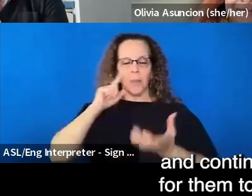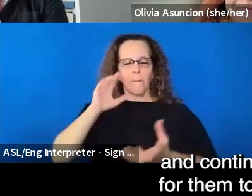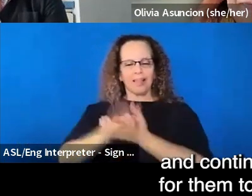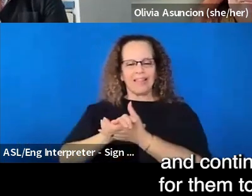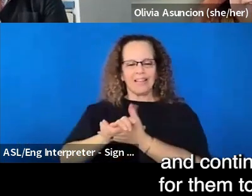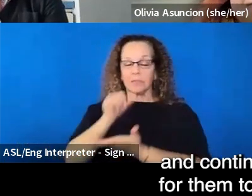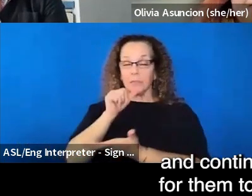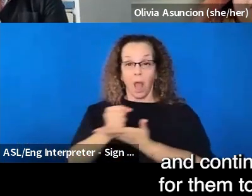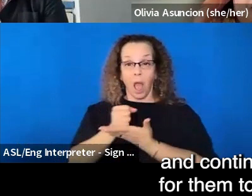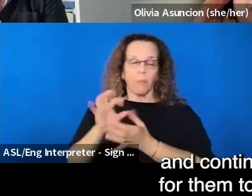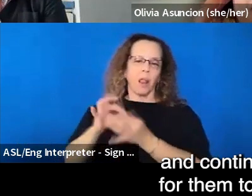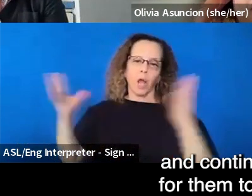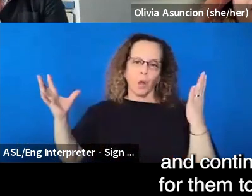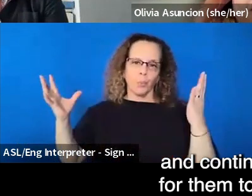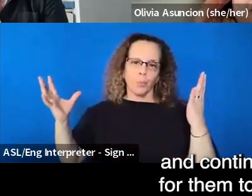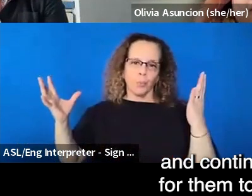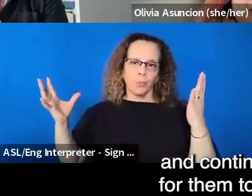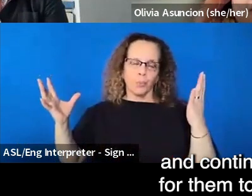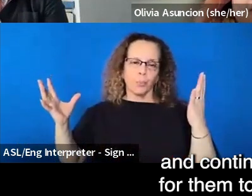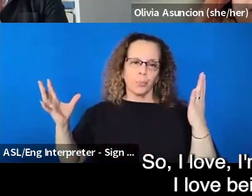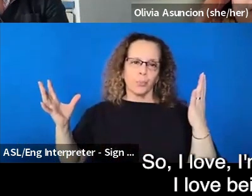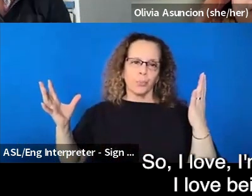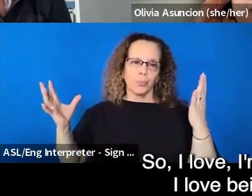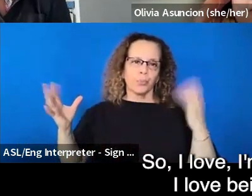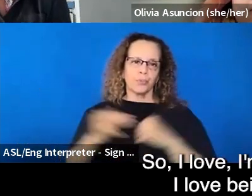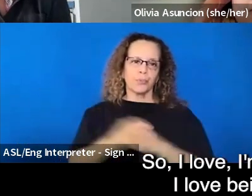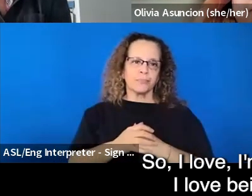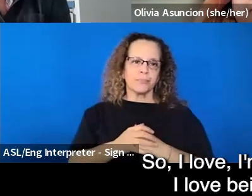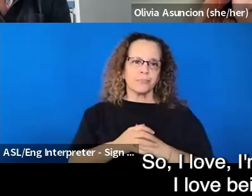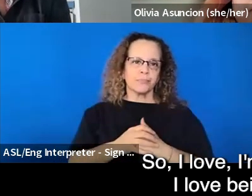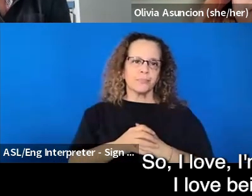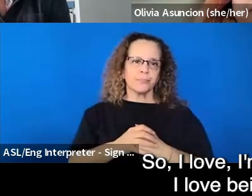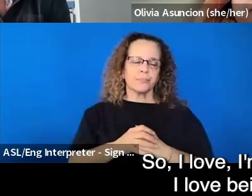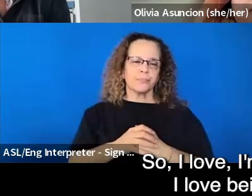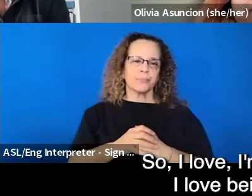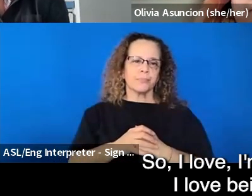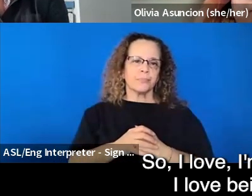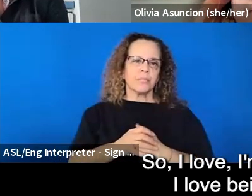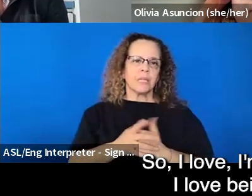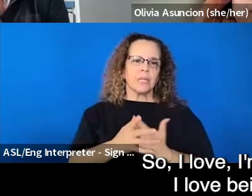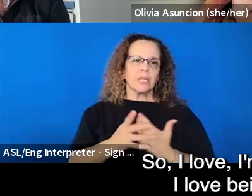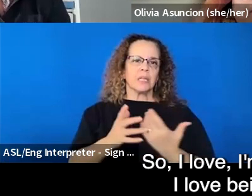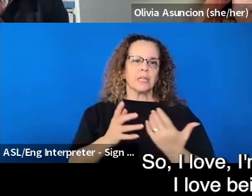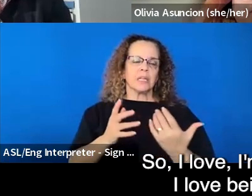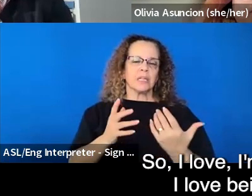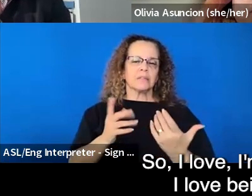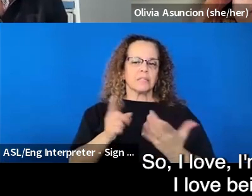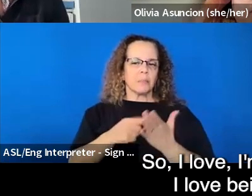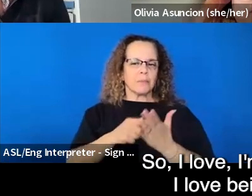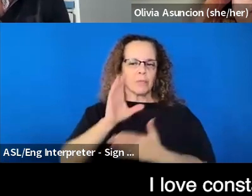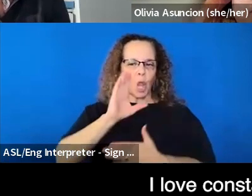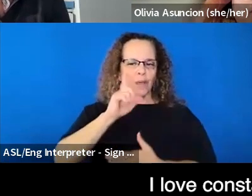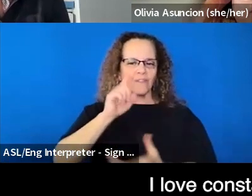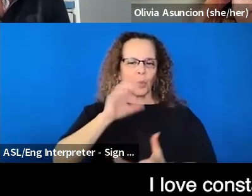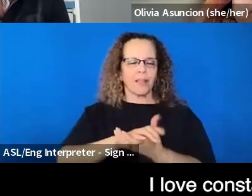continually looking for them to let them go. So, um, I, I love, I'm very curious. I love being